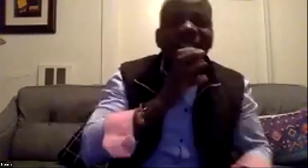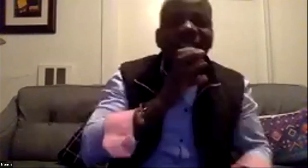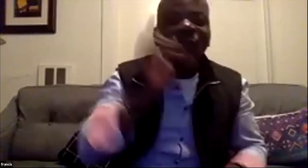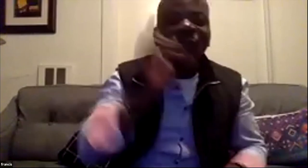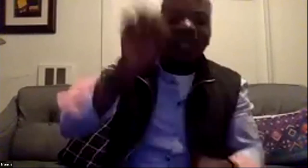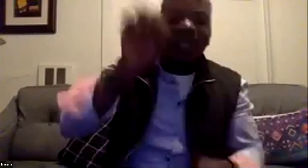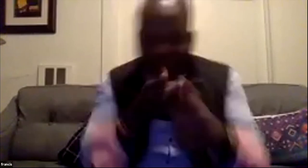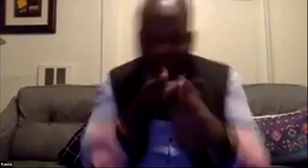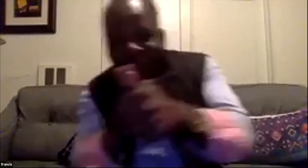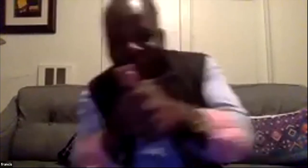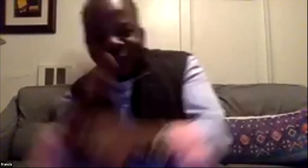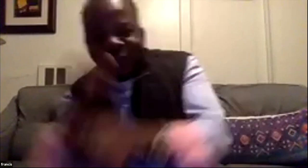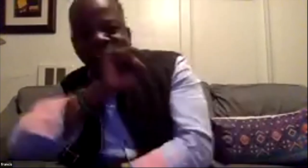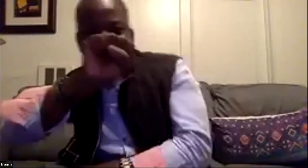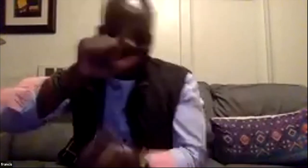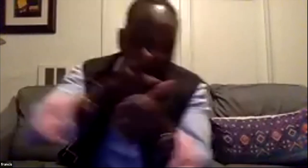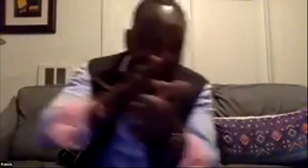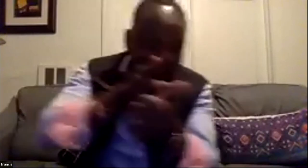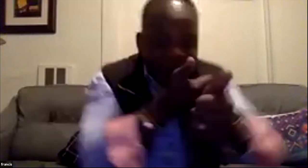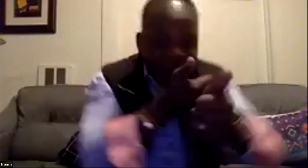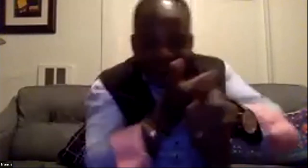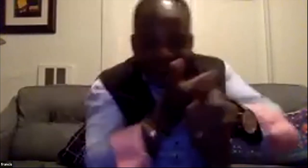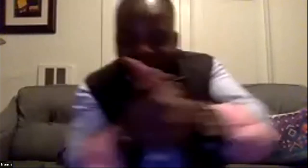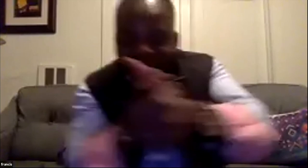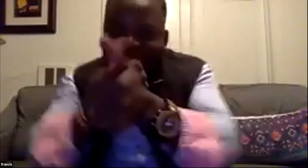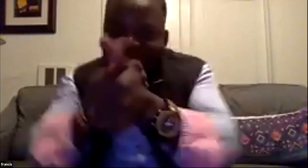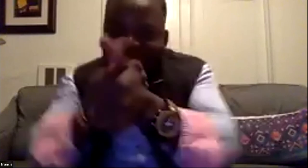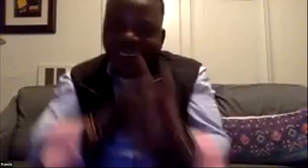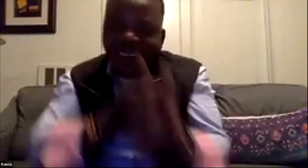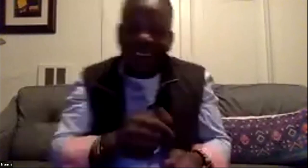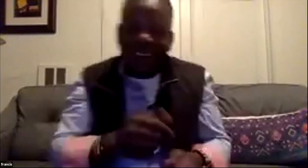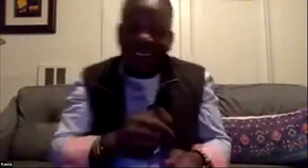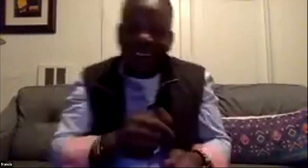i'm gonna if you say to talk to an urban planner i'm gonna go talk to one